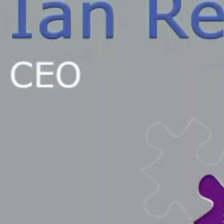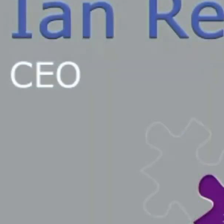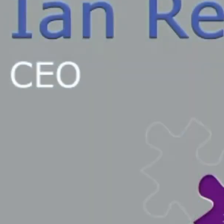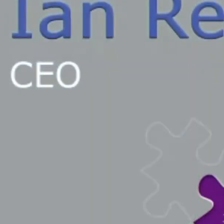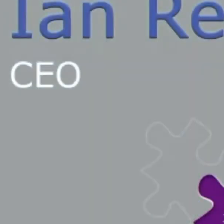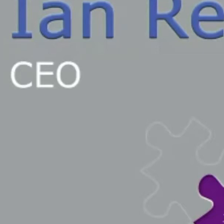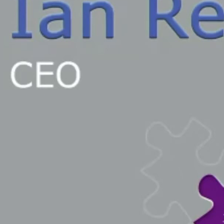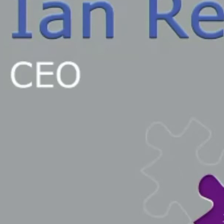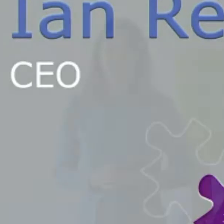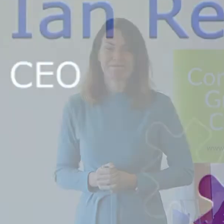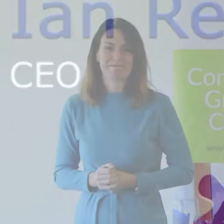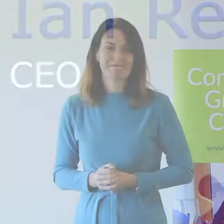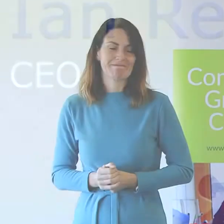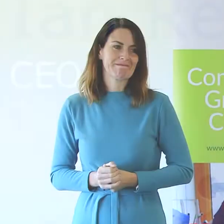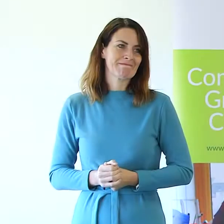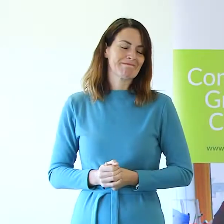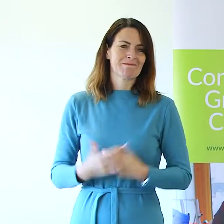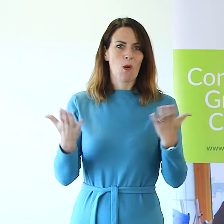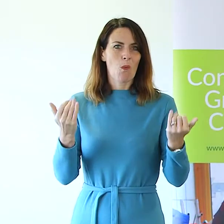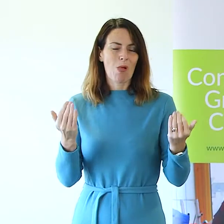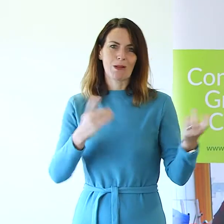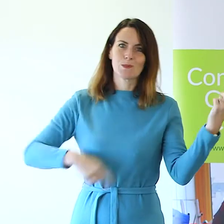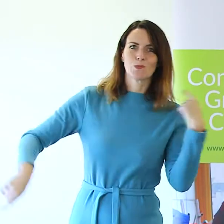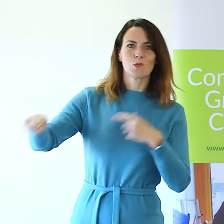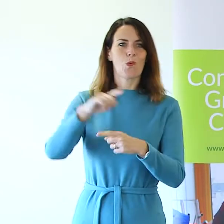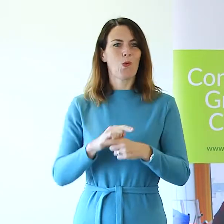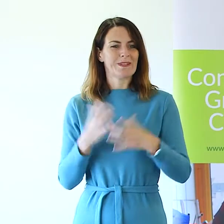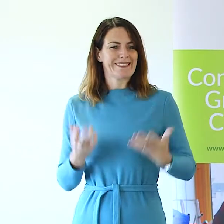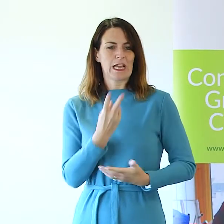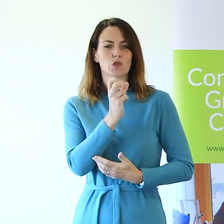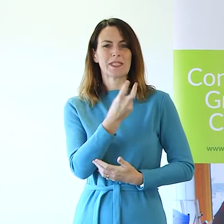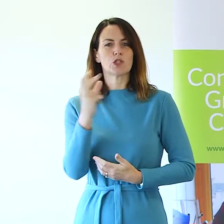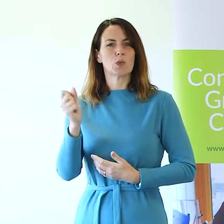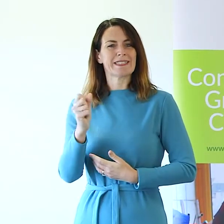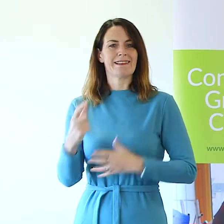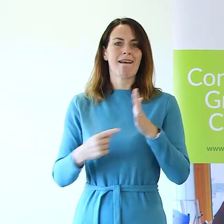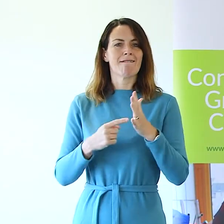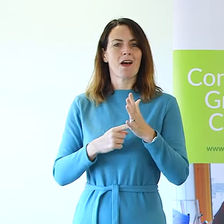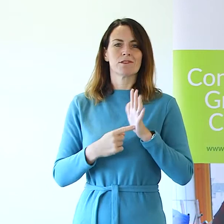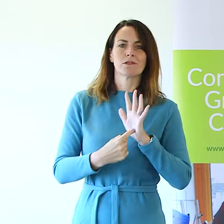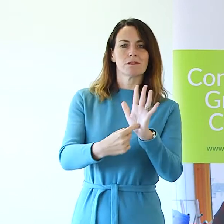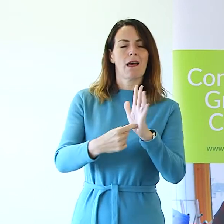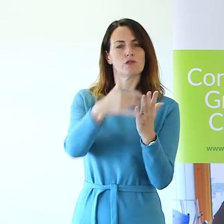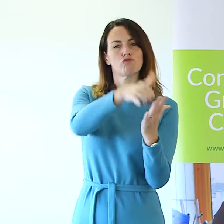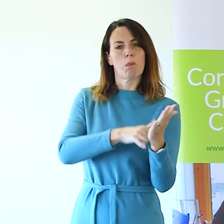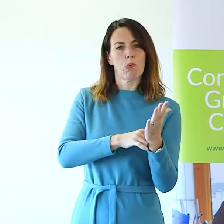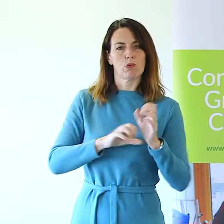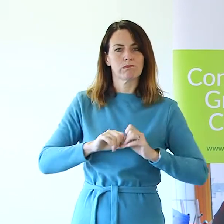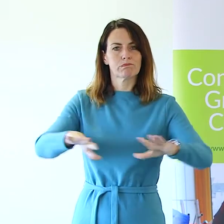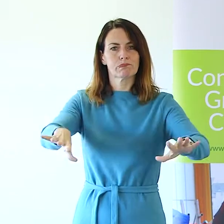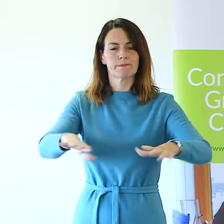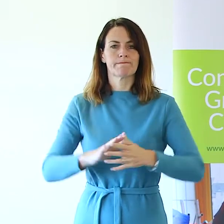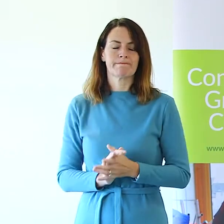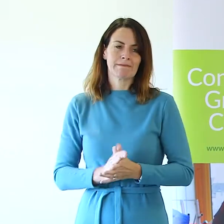and a very warm welcome to 2020 Vital Signs report. Thank you so